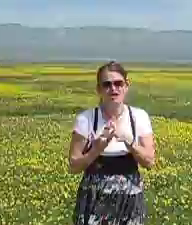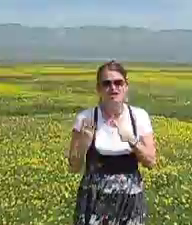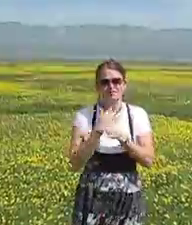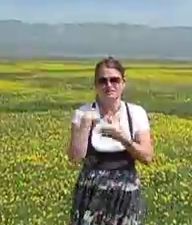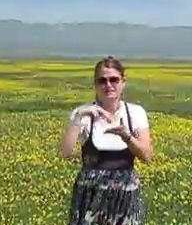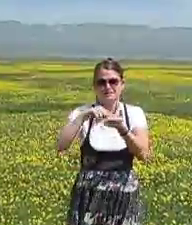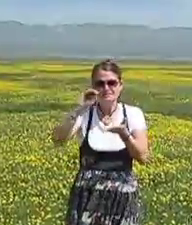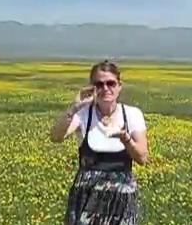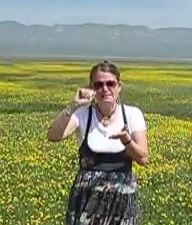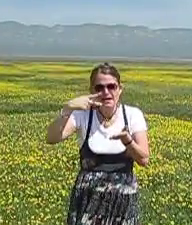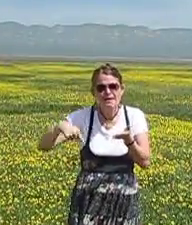and I'm going to look